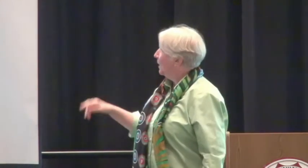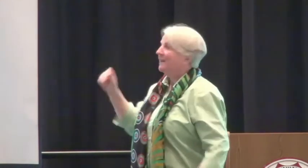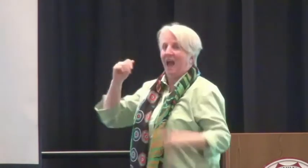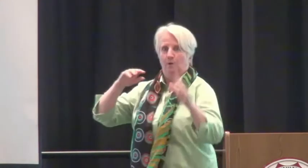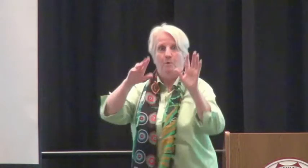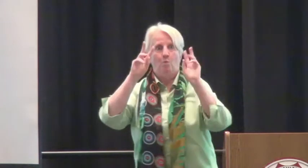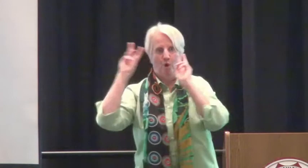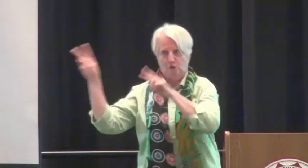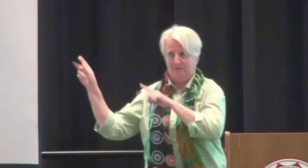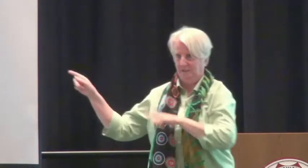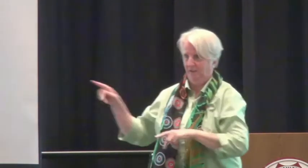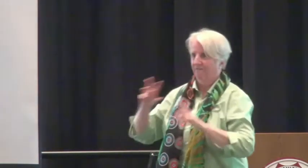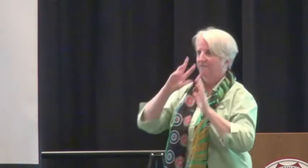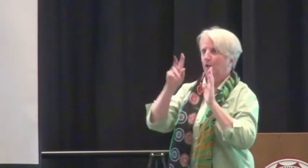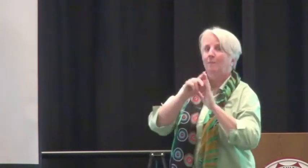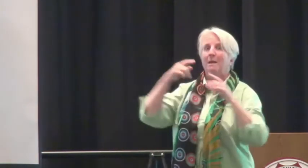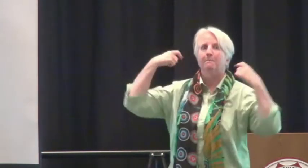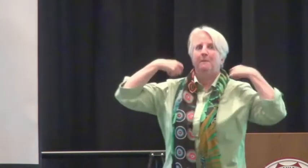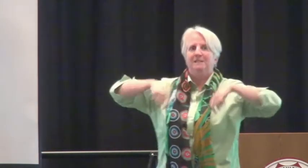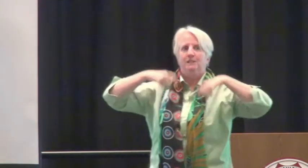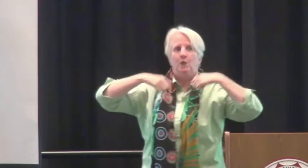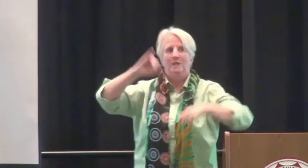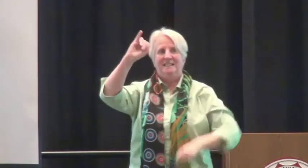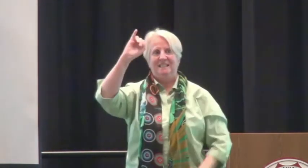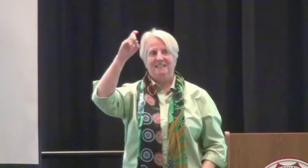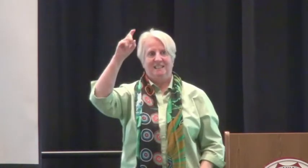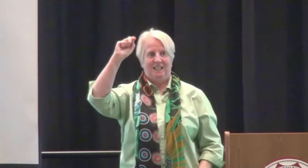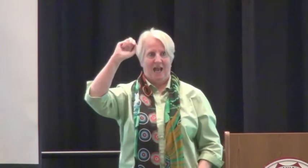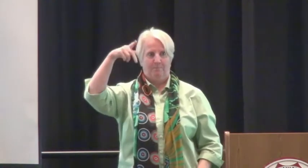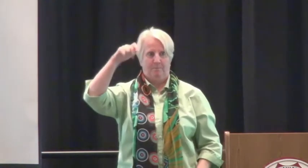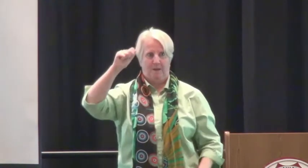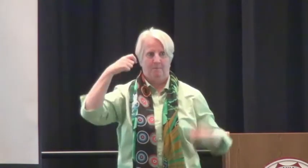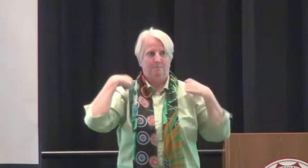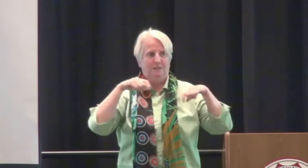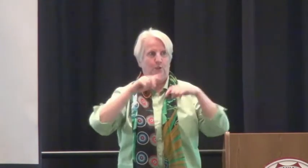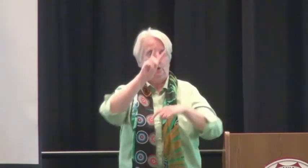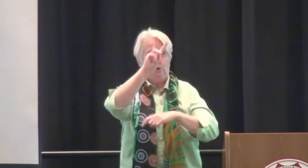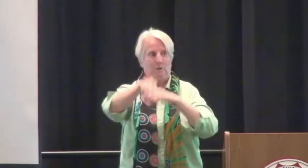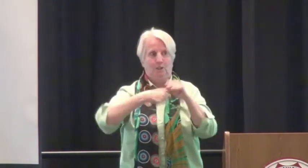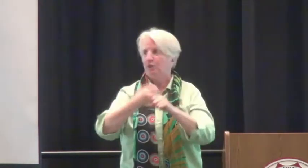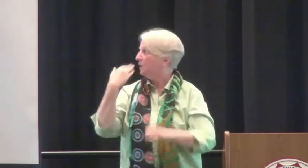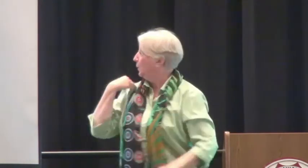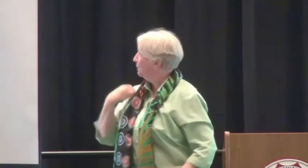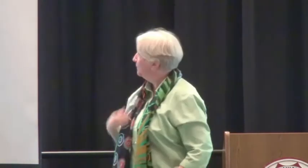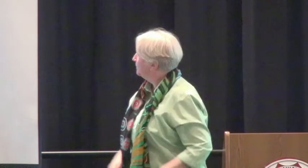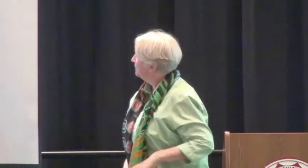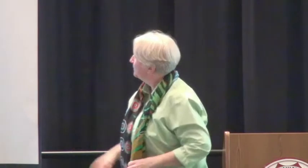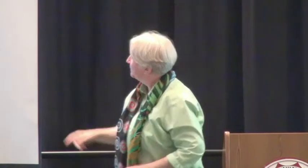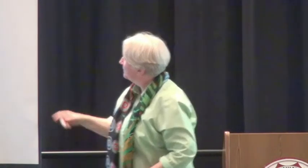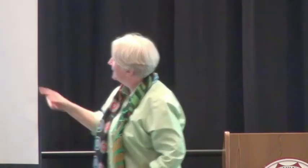next picture. Please watch this video clip. This is from Mexico, New South, from two years ago.